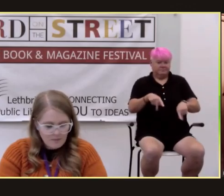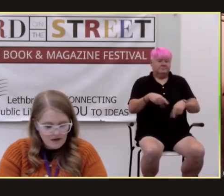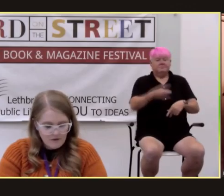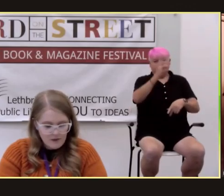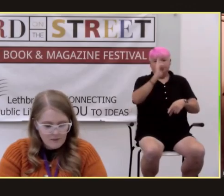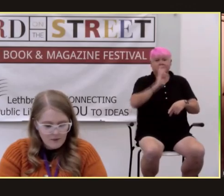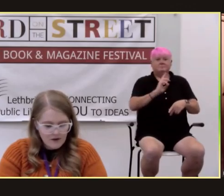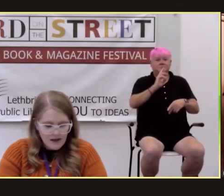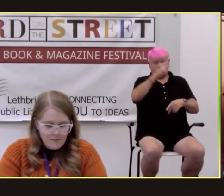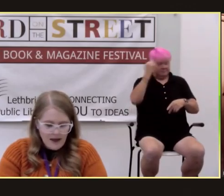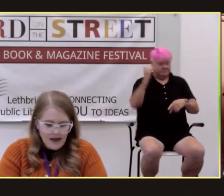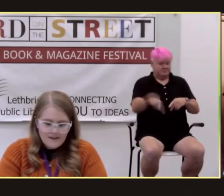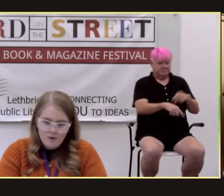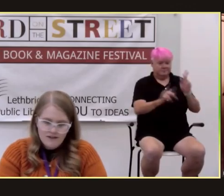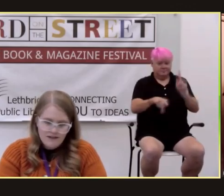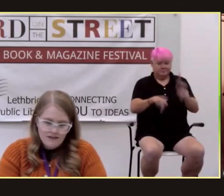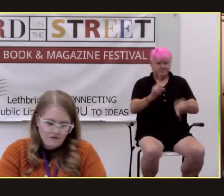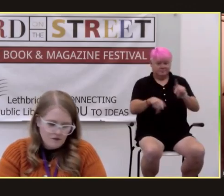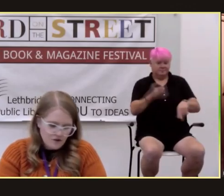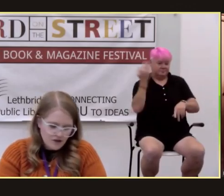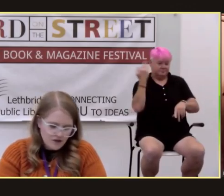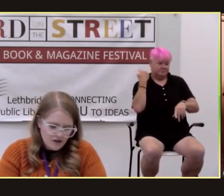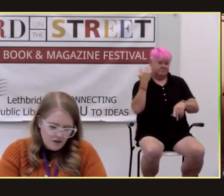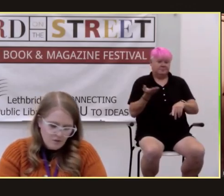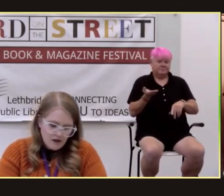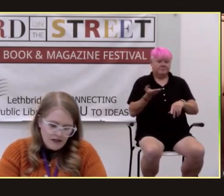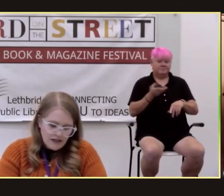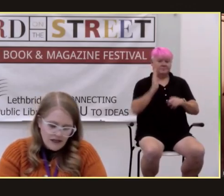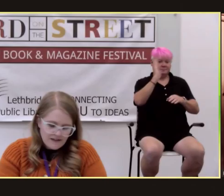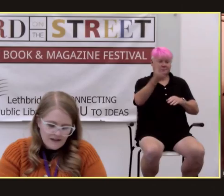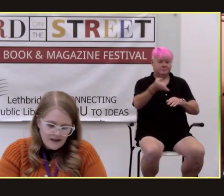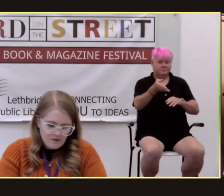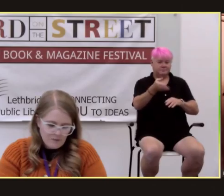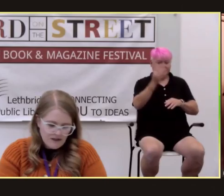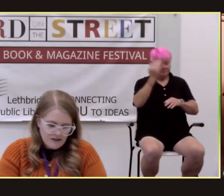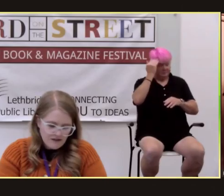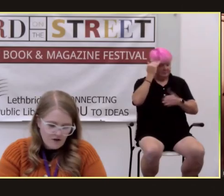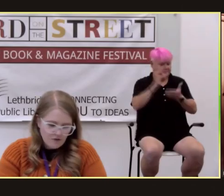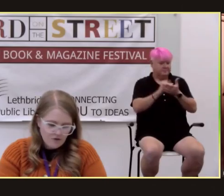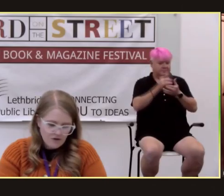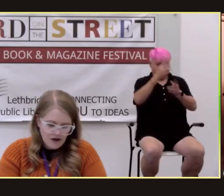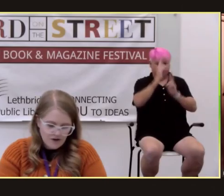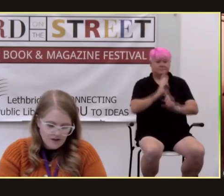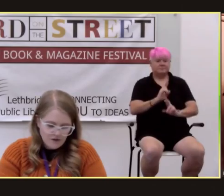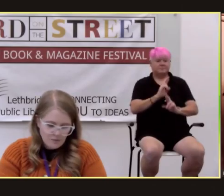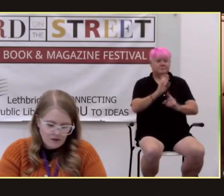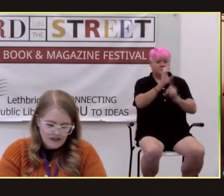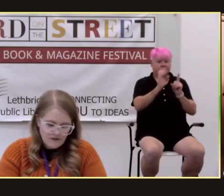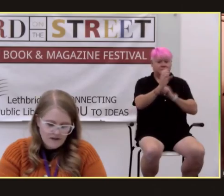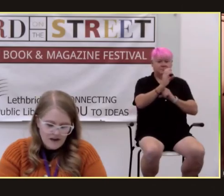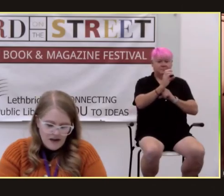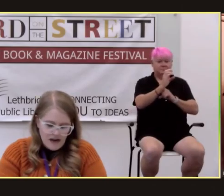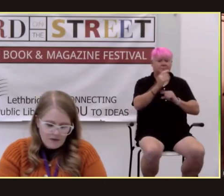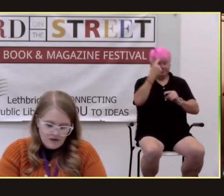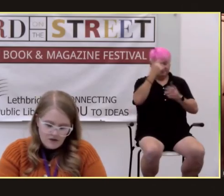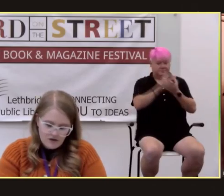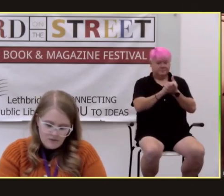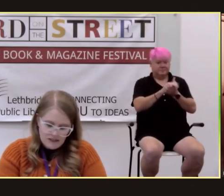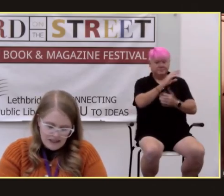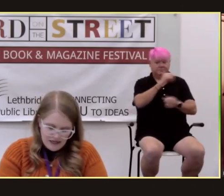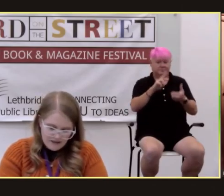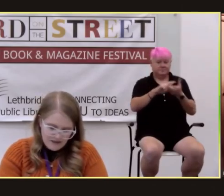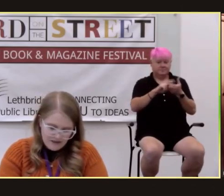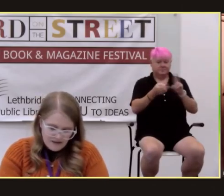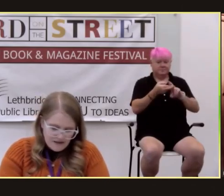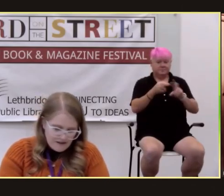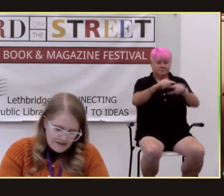to the blackfoot people past present and future while recognizing and respecting their cultural heritage beliefs and relationship to